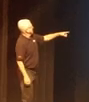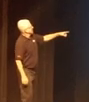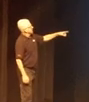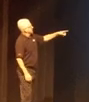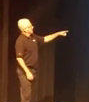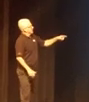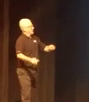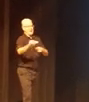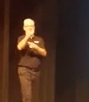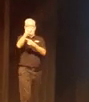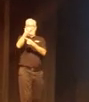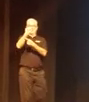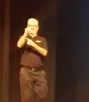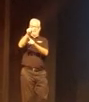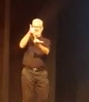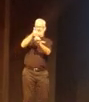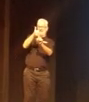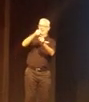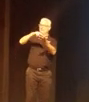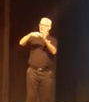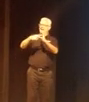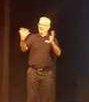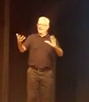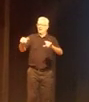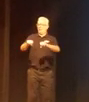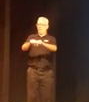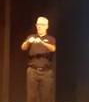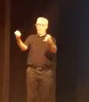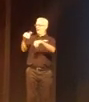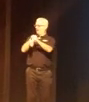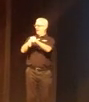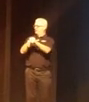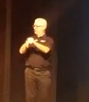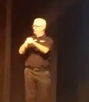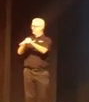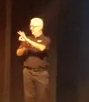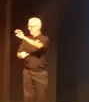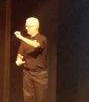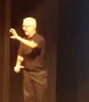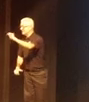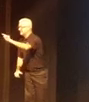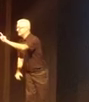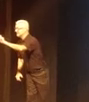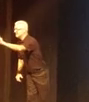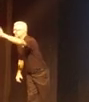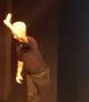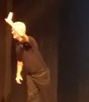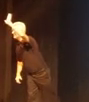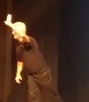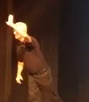ASL is broken English as Fact? Raise your hand.